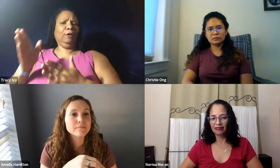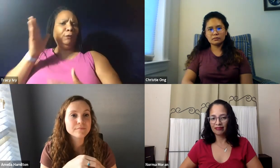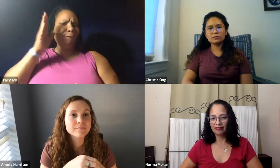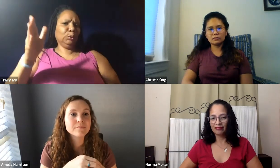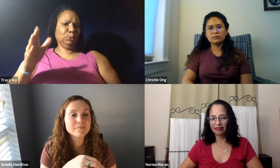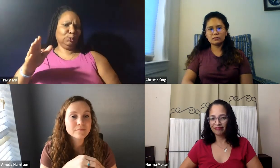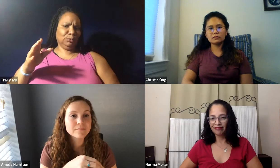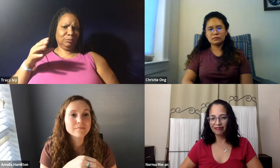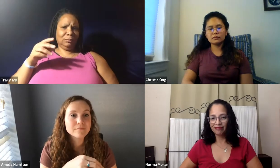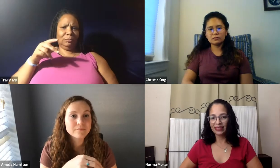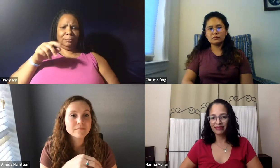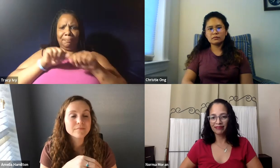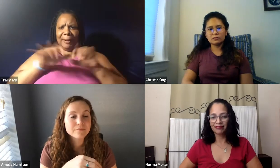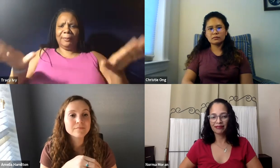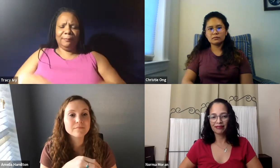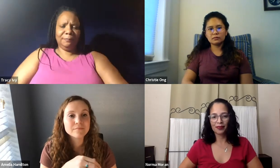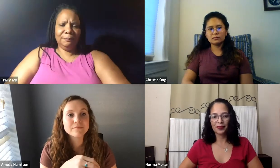anything happens, they're prepared for the future.